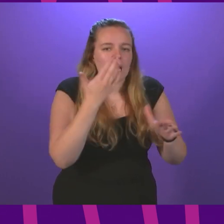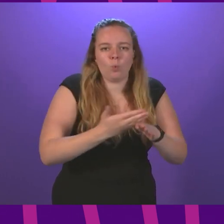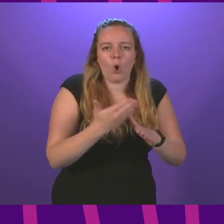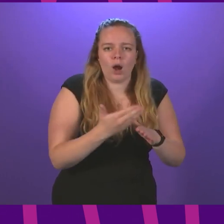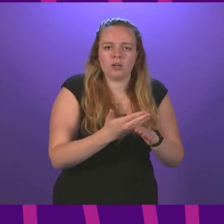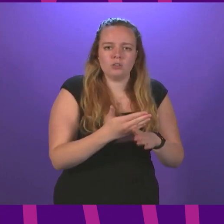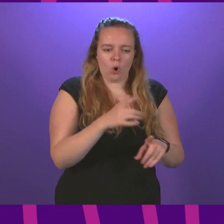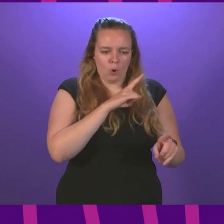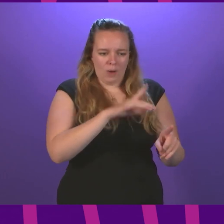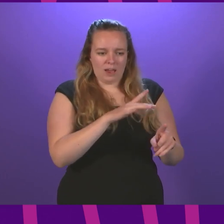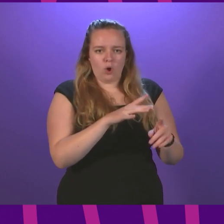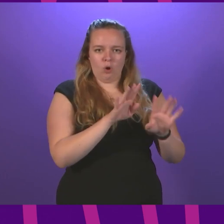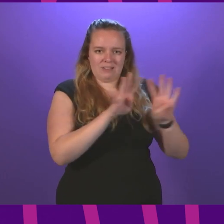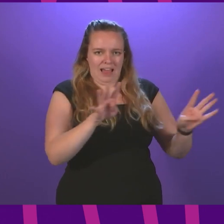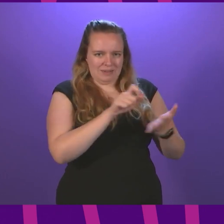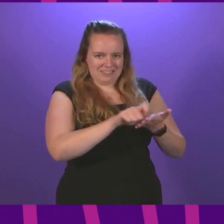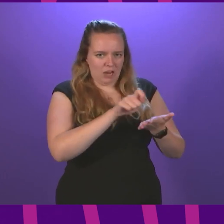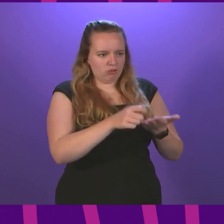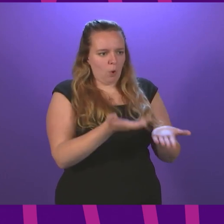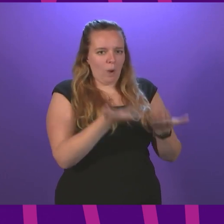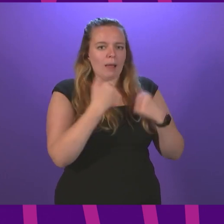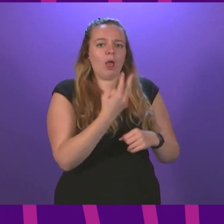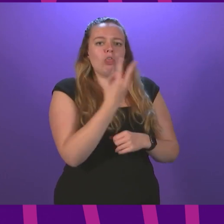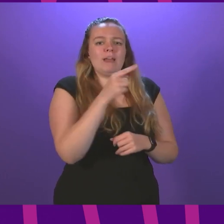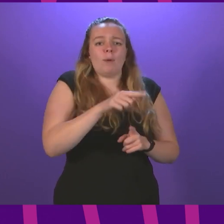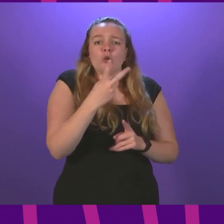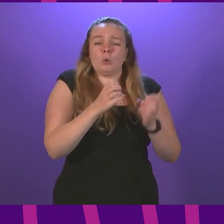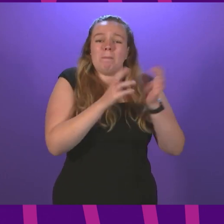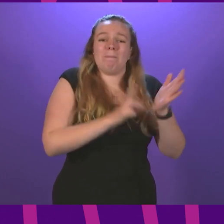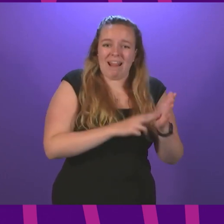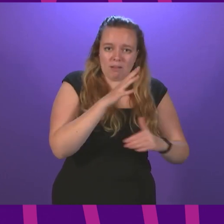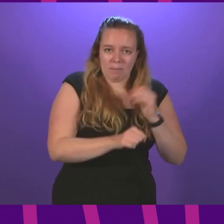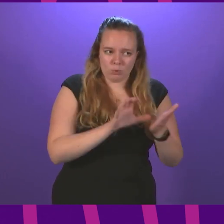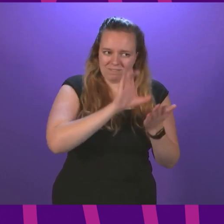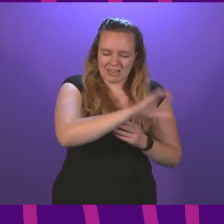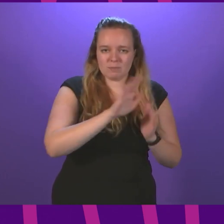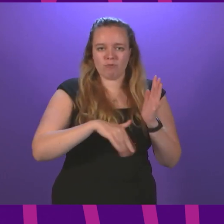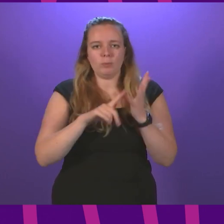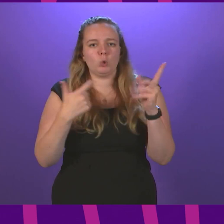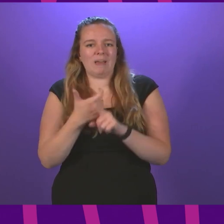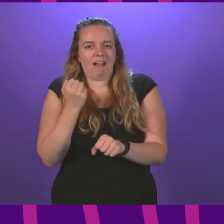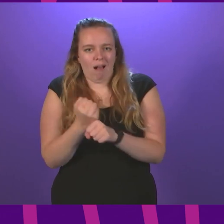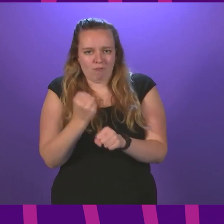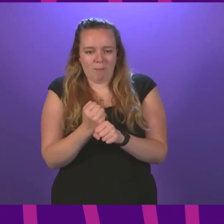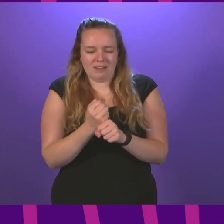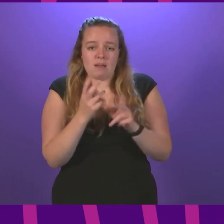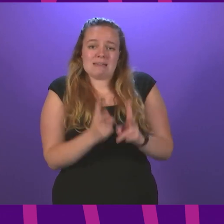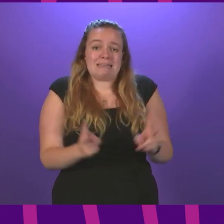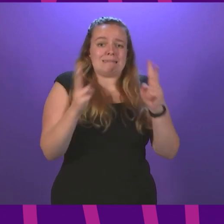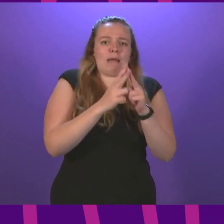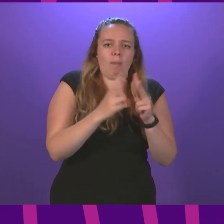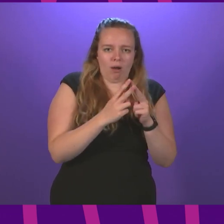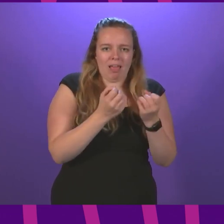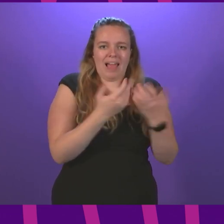So would the Cabinet Secretary welcome the £3.2 billion investment made by the UK Government in doubling the number of